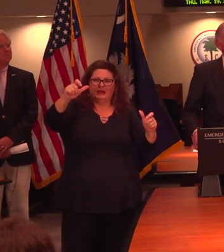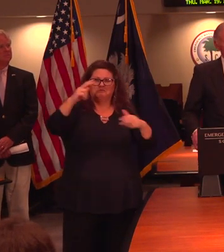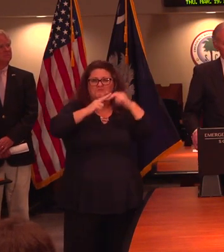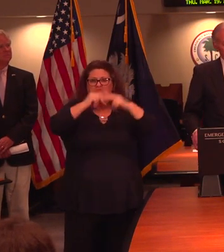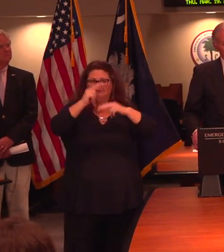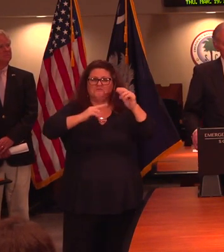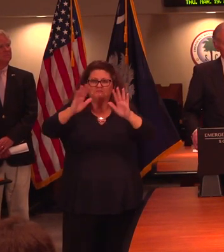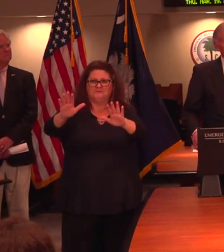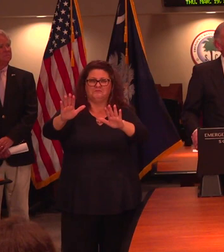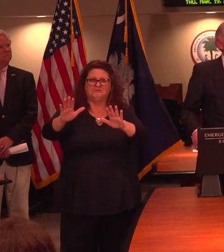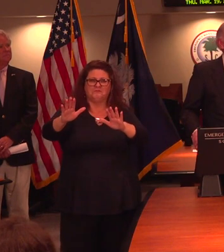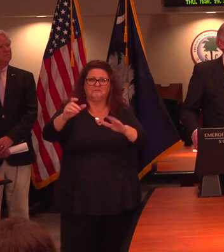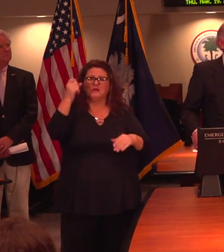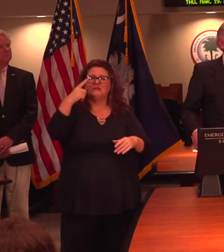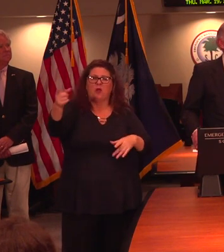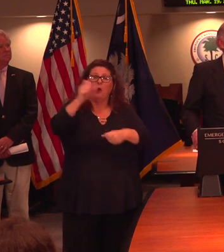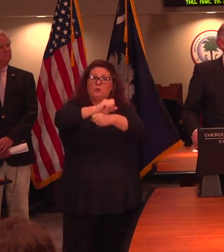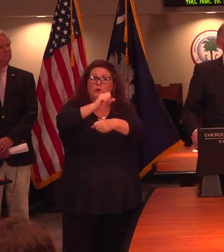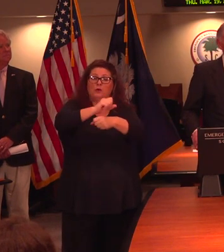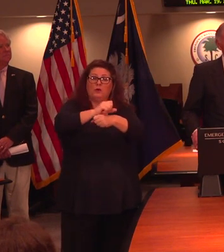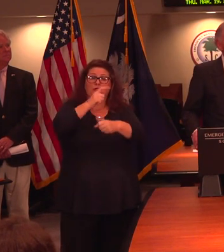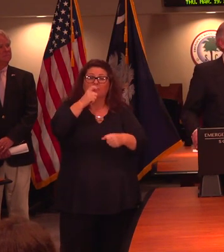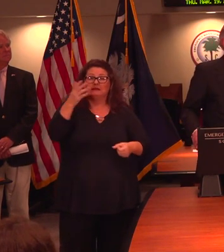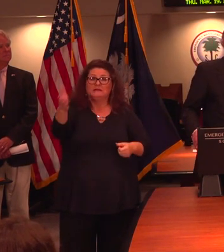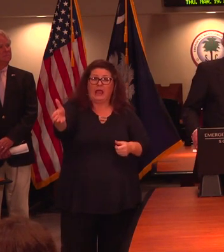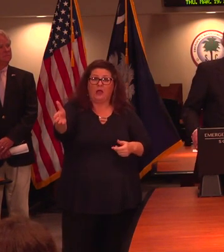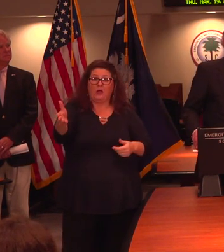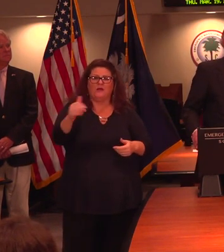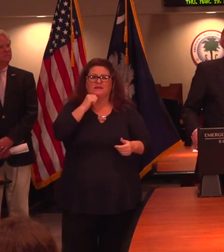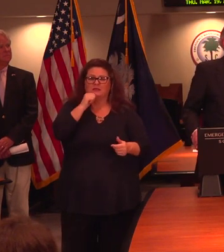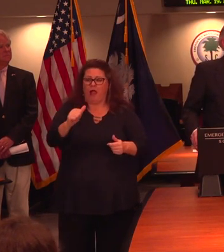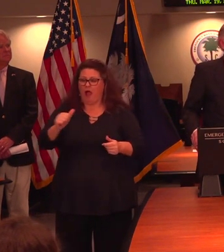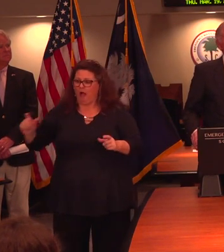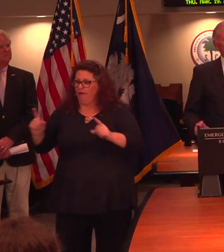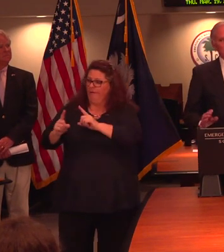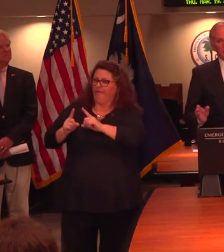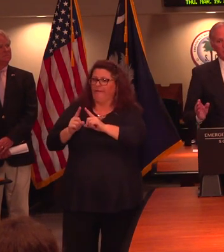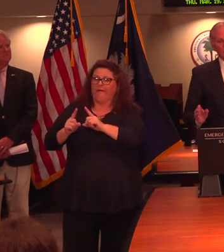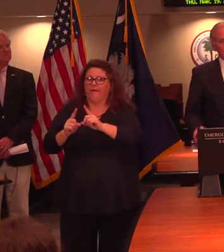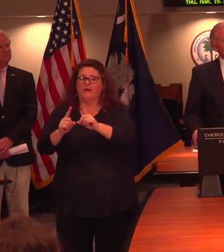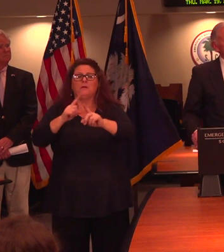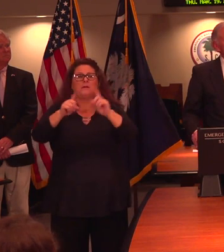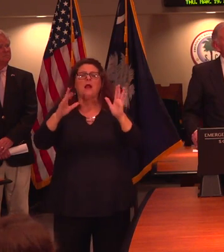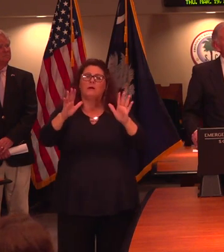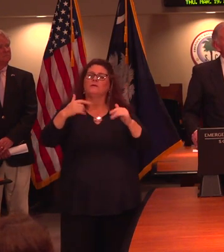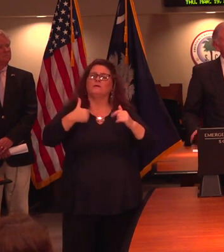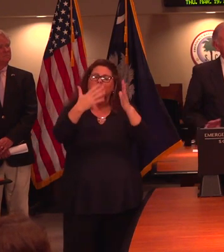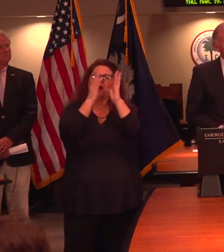the workers are not too close together. But we're asking everybody to